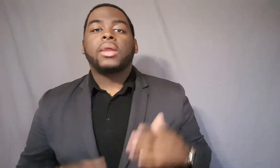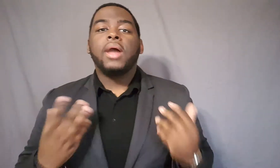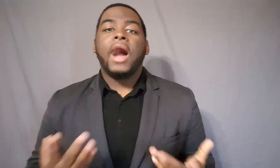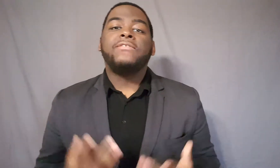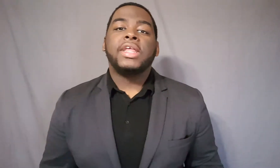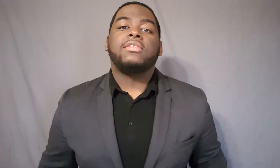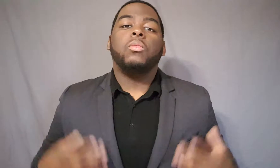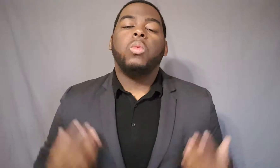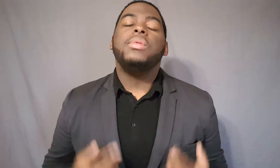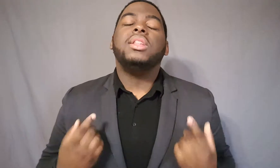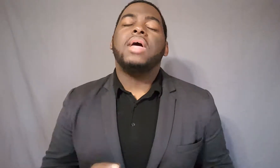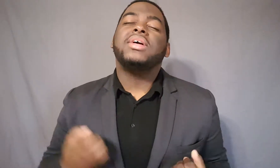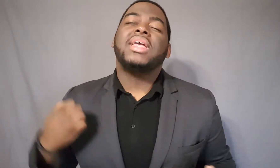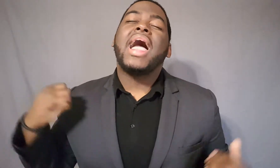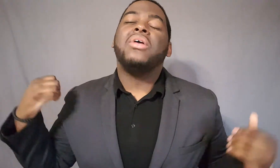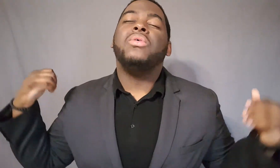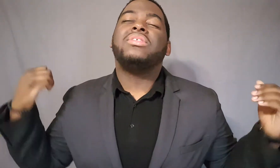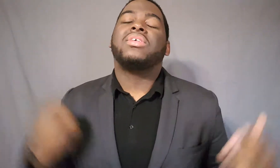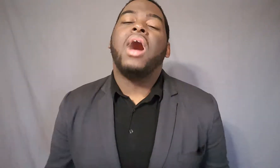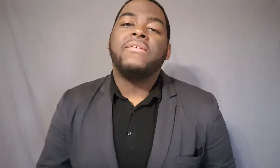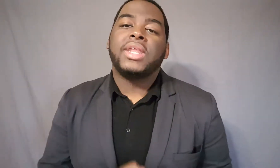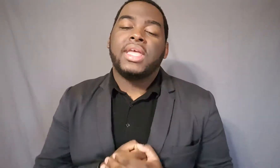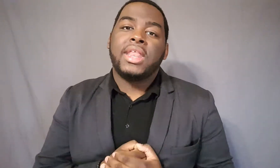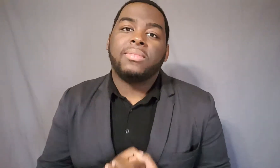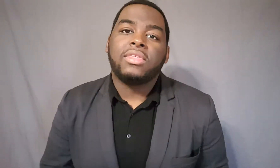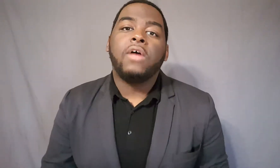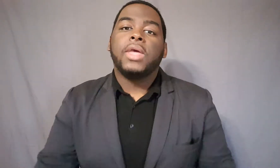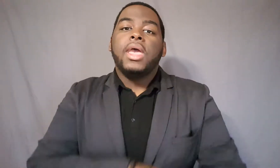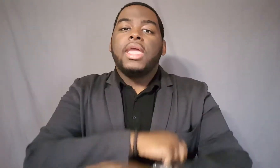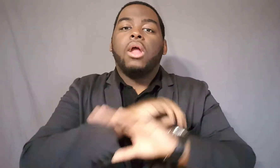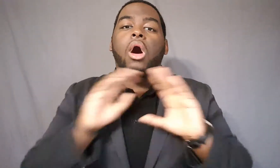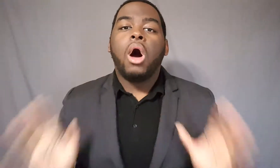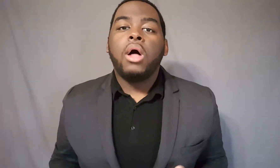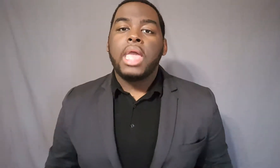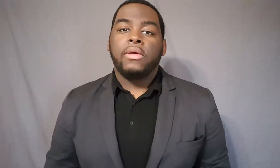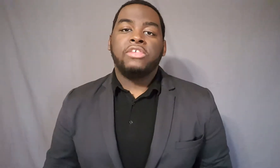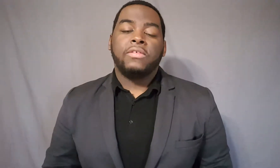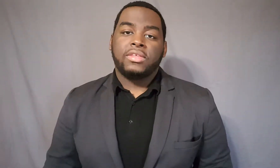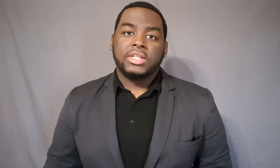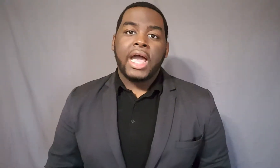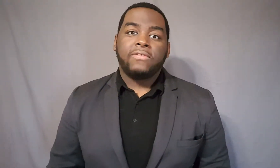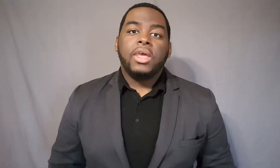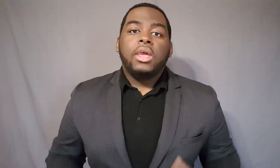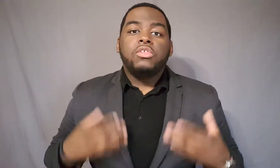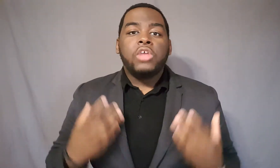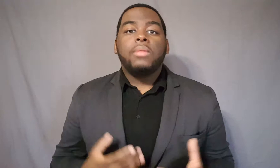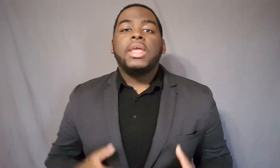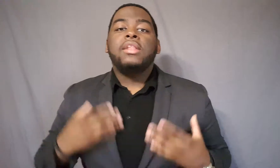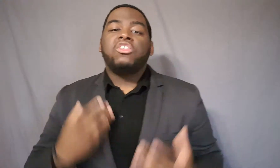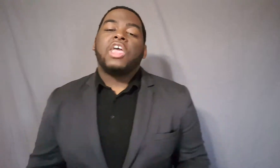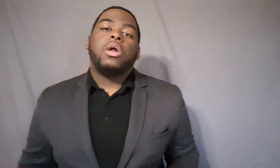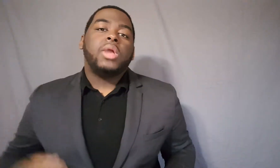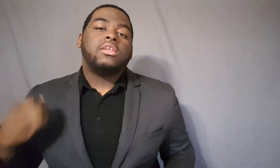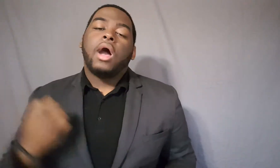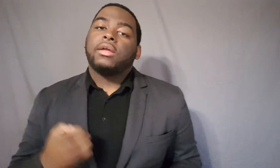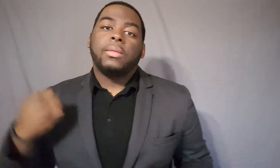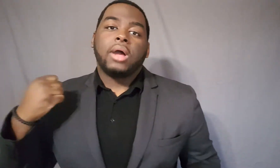confidence. Women love a guy who is confident in himself in all areas of his life. Gentlemen in this channel we talked about